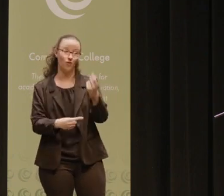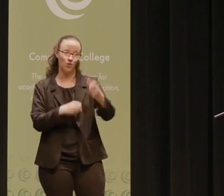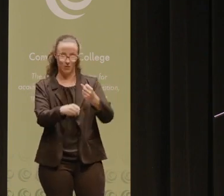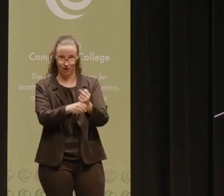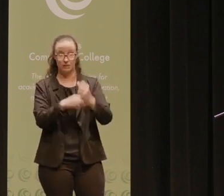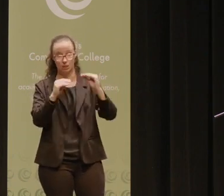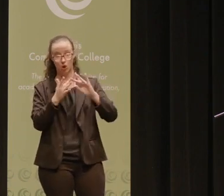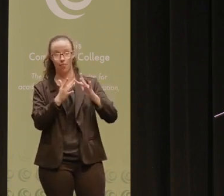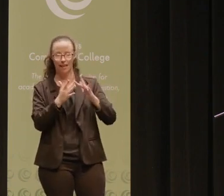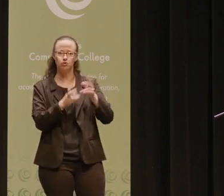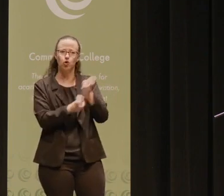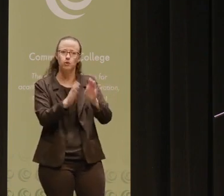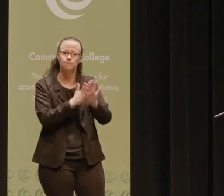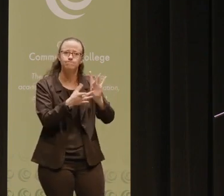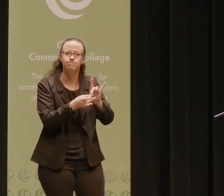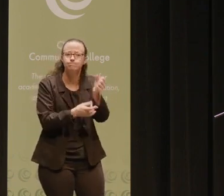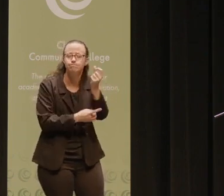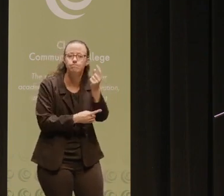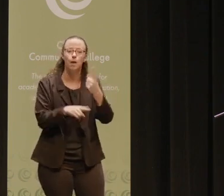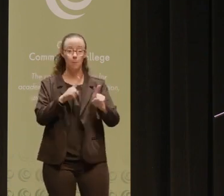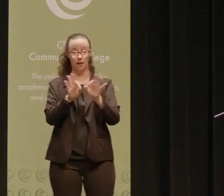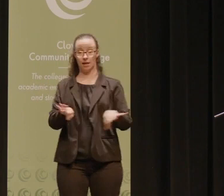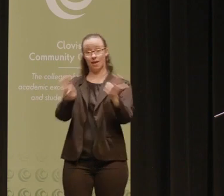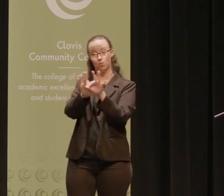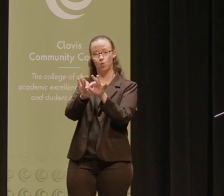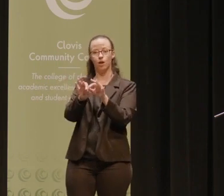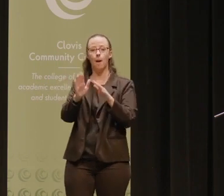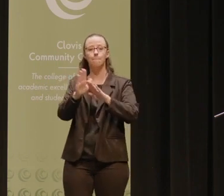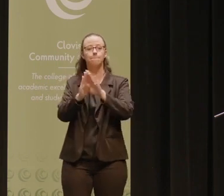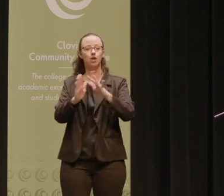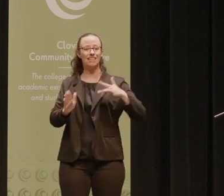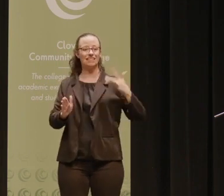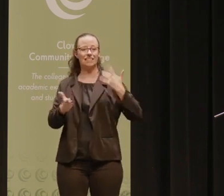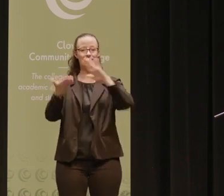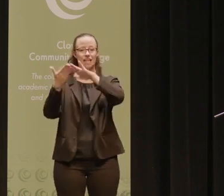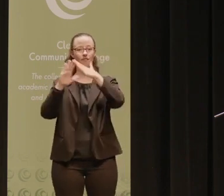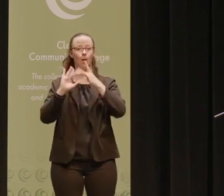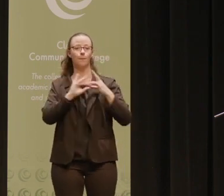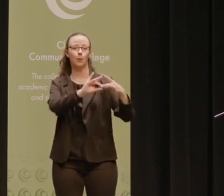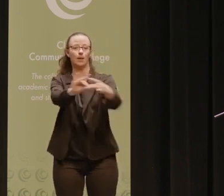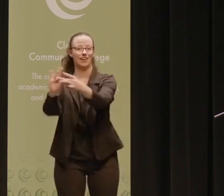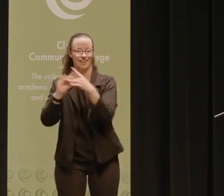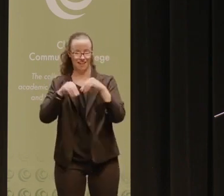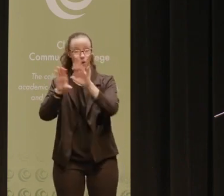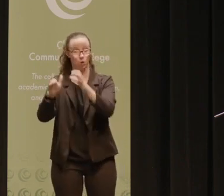years. However, it is important that we do what we can to create a sense of community in our courses. And we can start that by